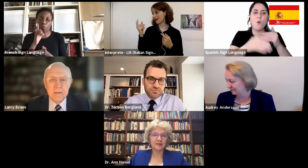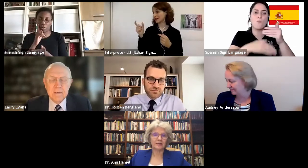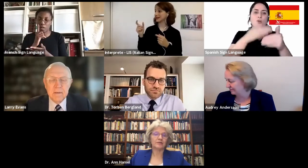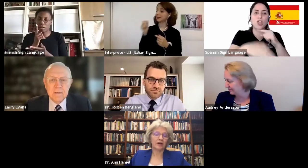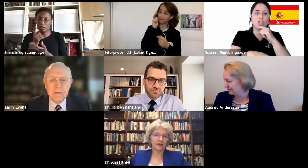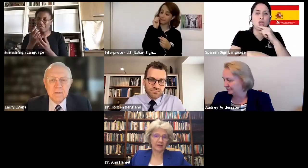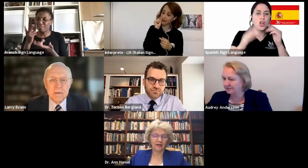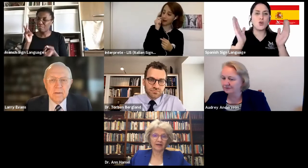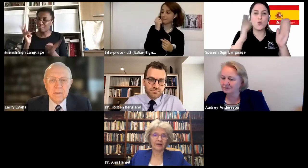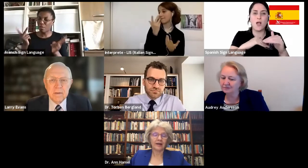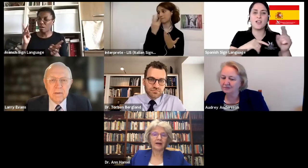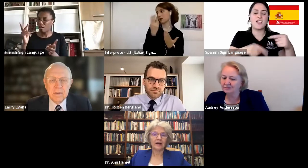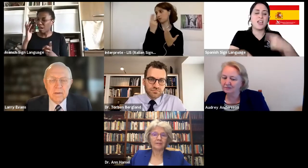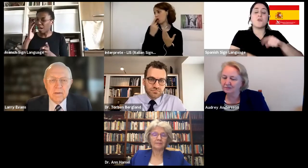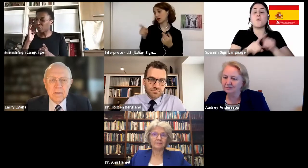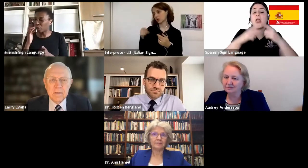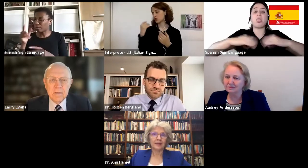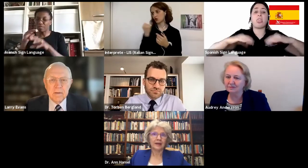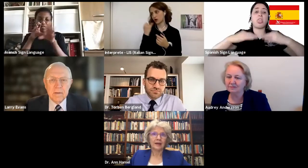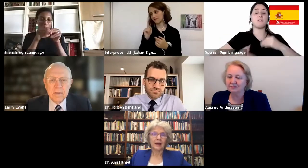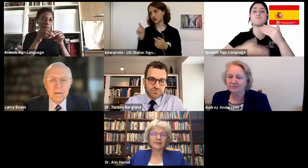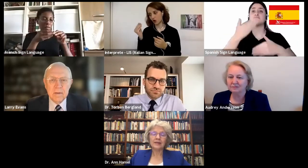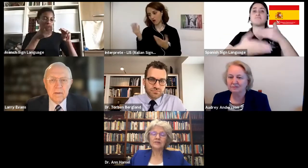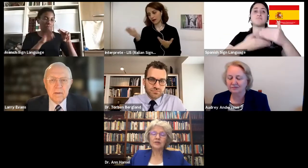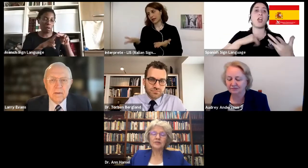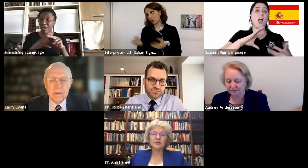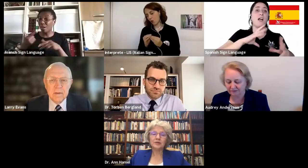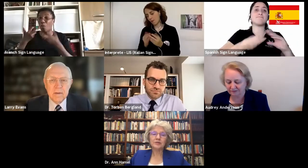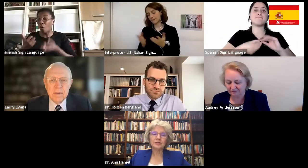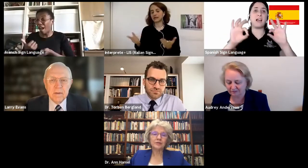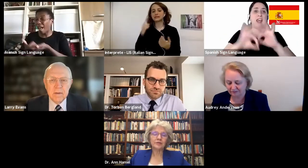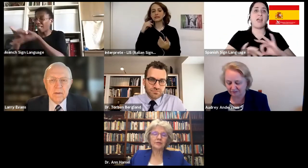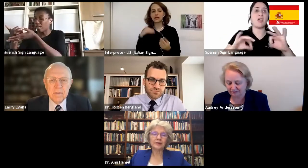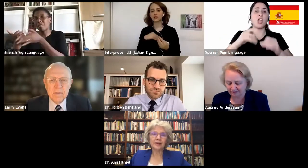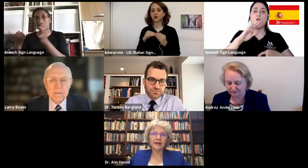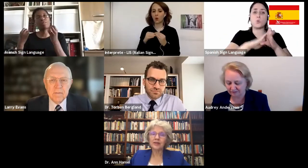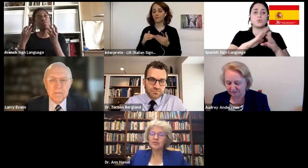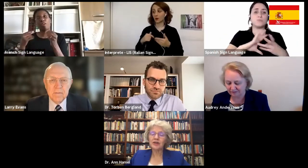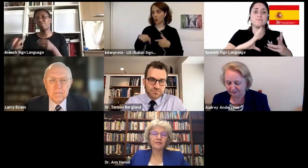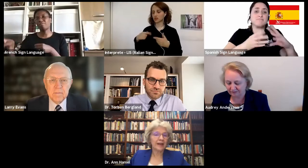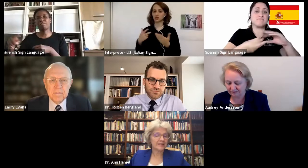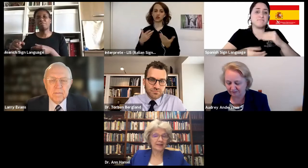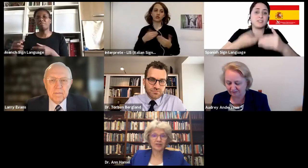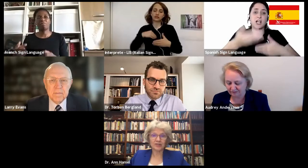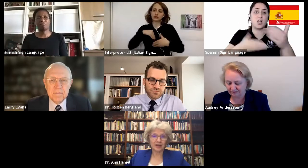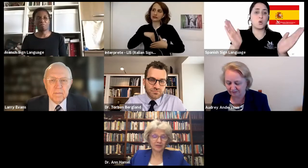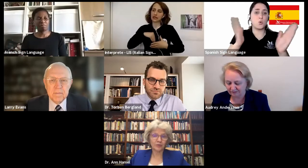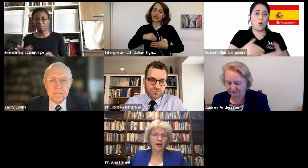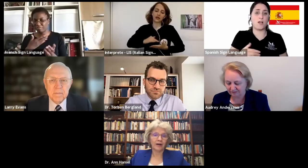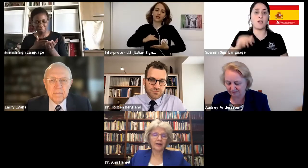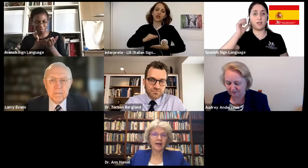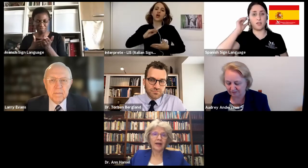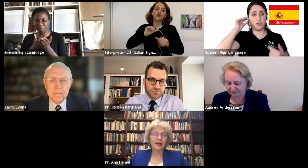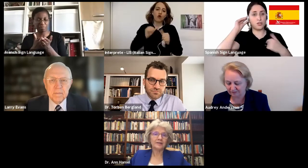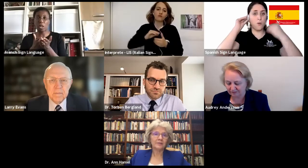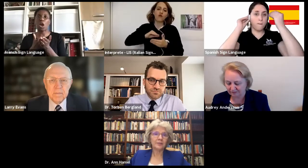it continues on and on. I think it's good to, to each year face it as she as you